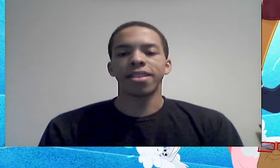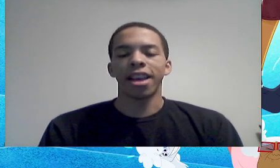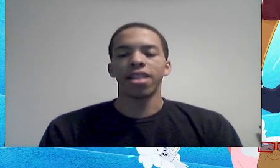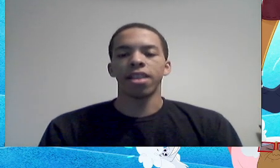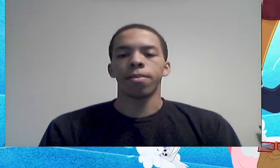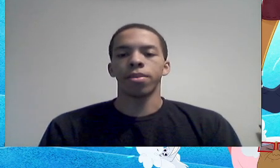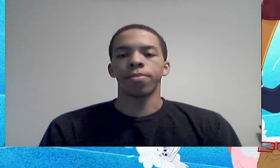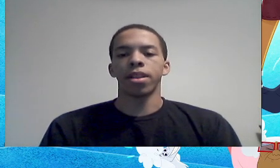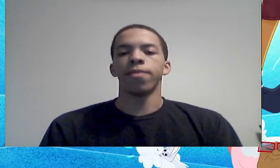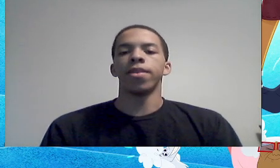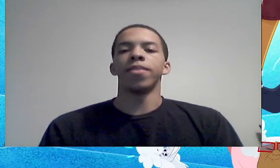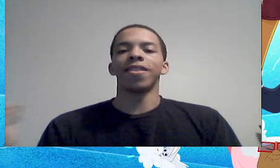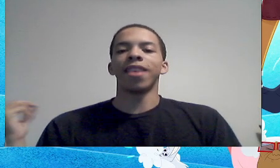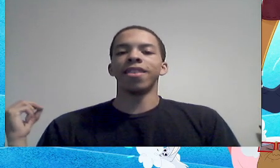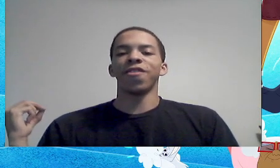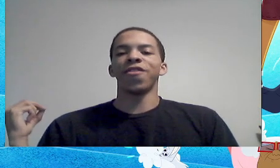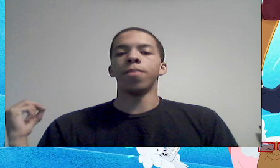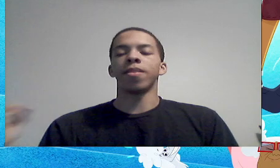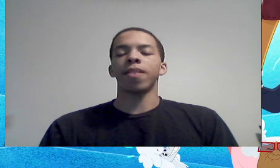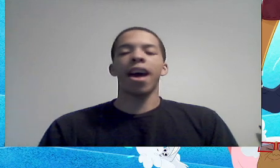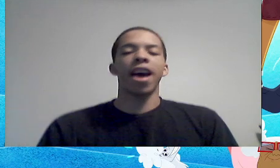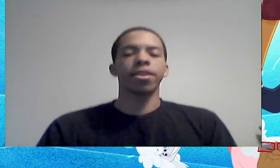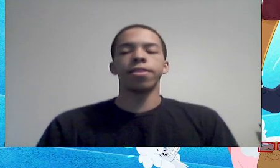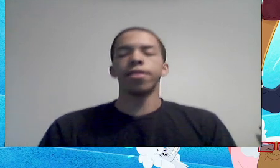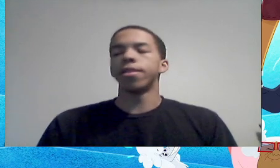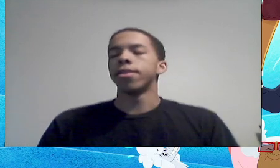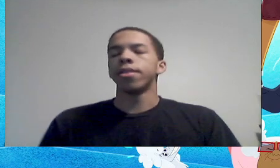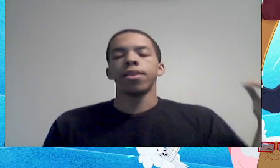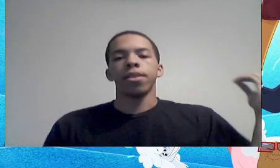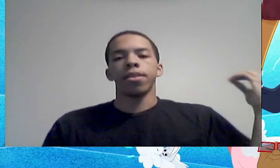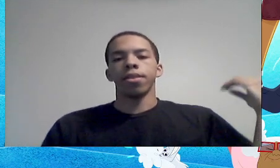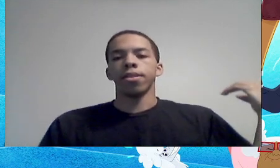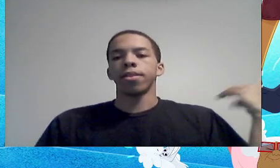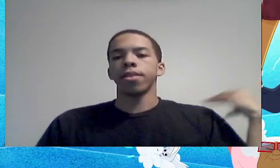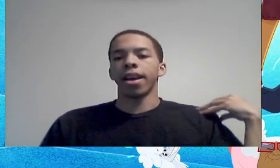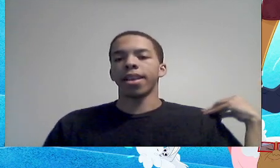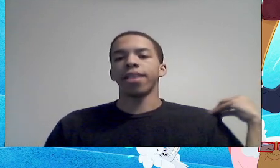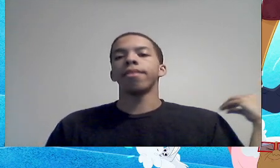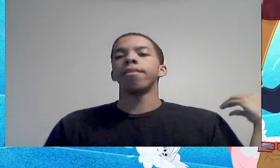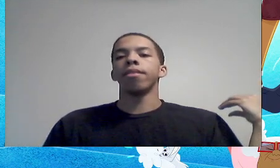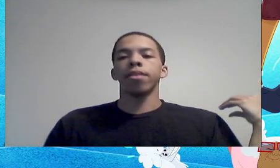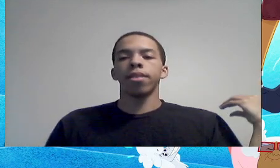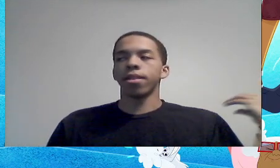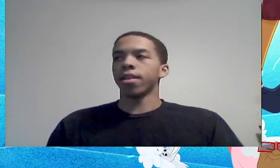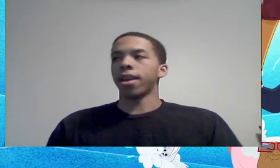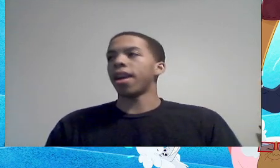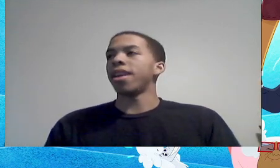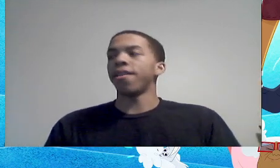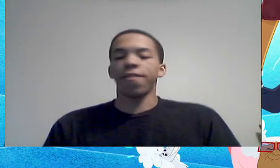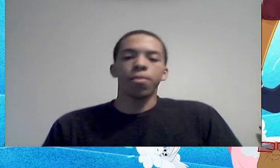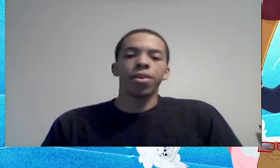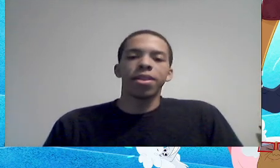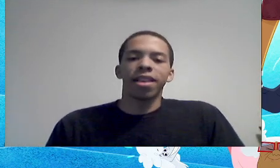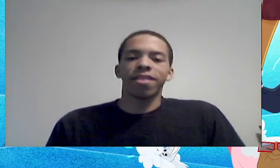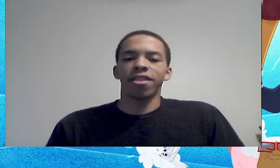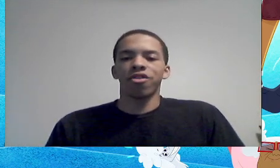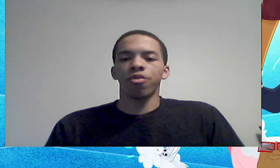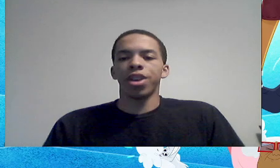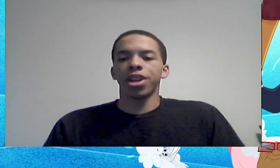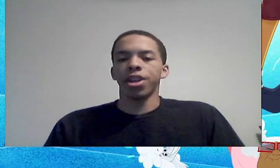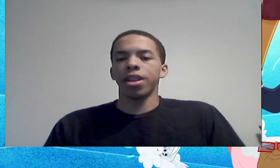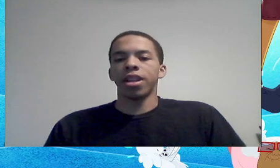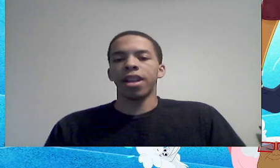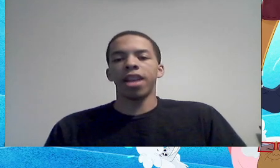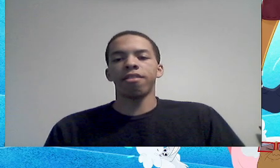can understand the perspective of this guy is a famous actor or, like, like, if, put in that